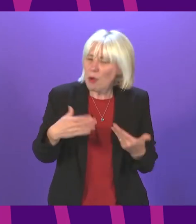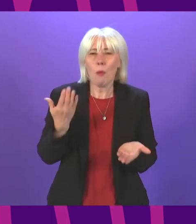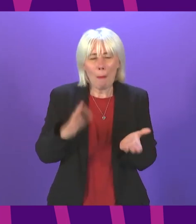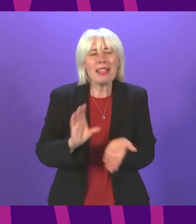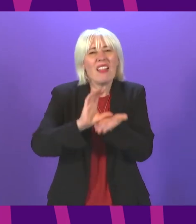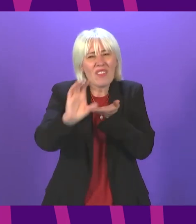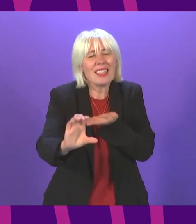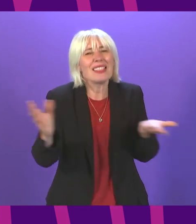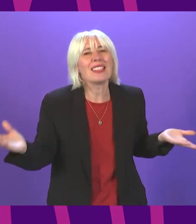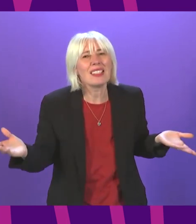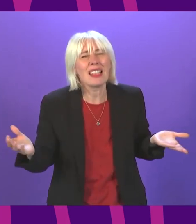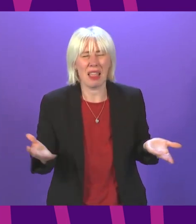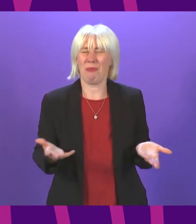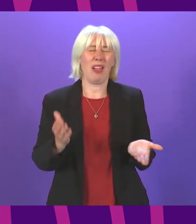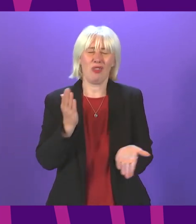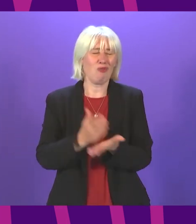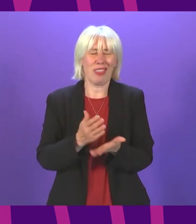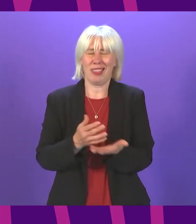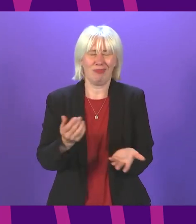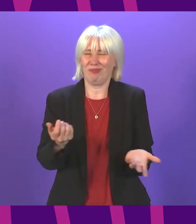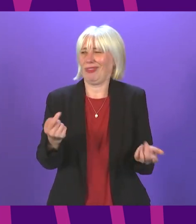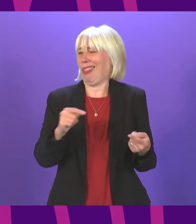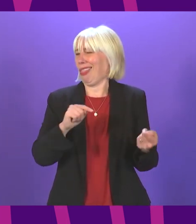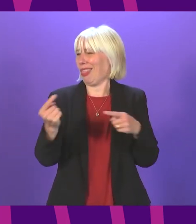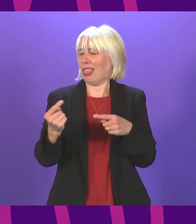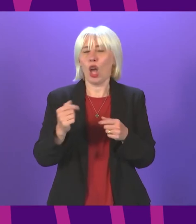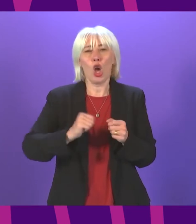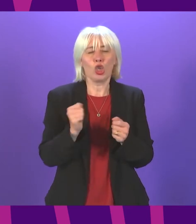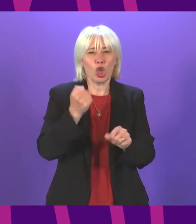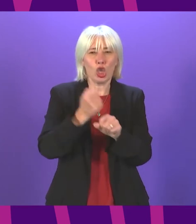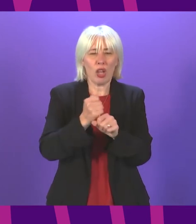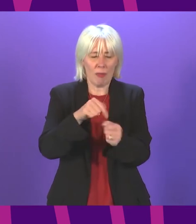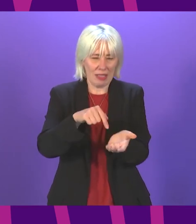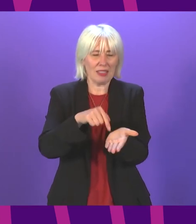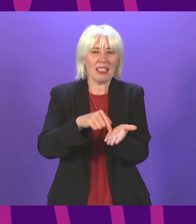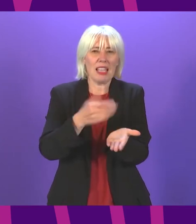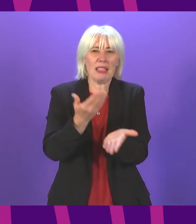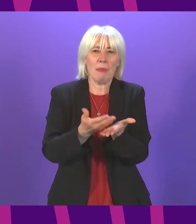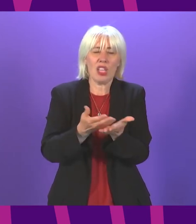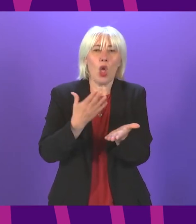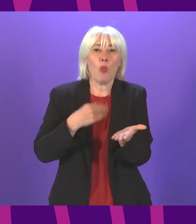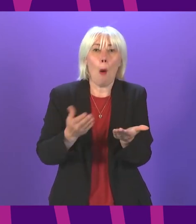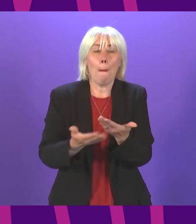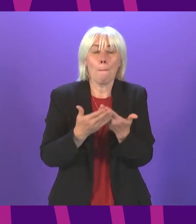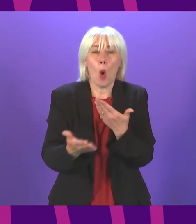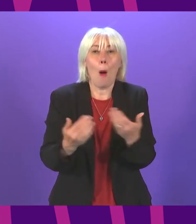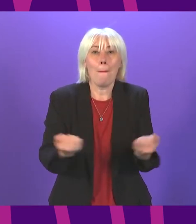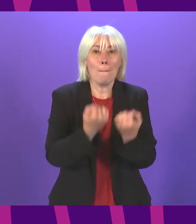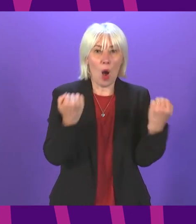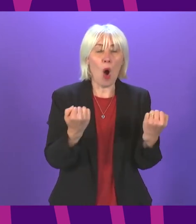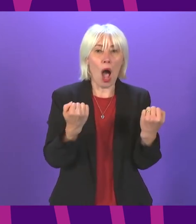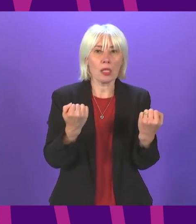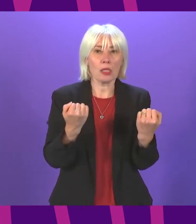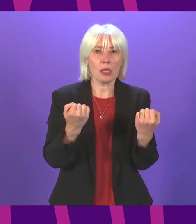and there's an irony that the Scottish government is putting centre stage the demand for more powers for themselves while